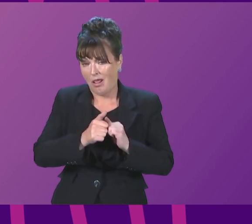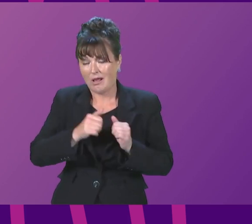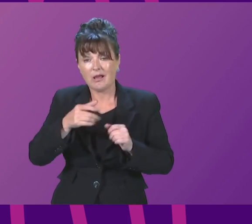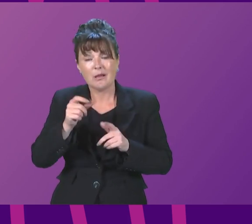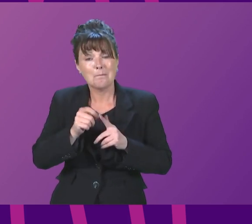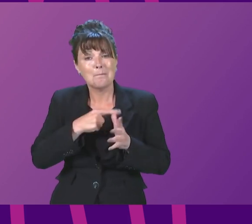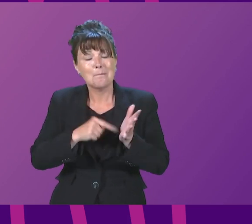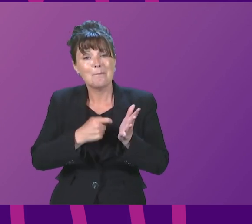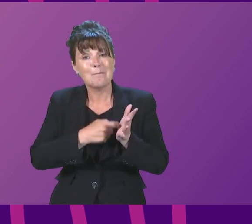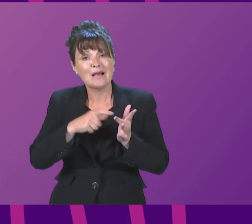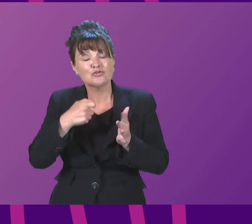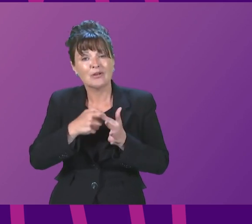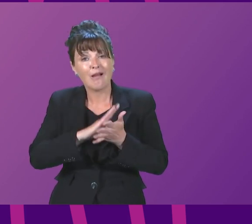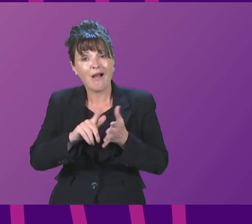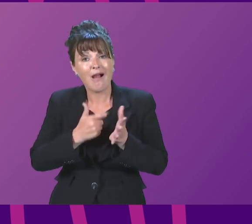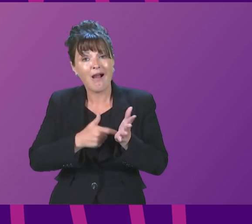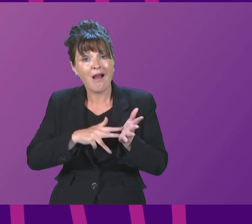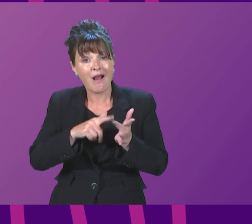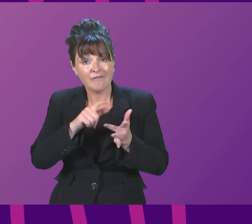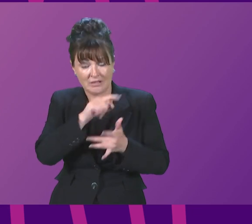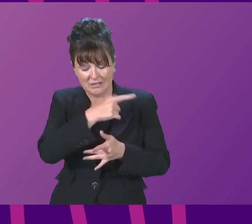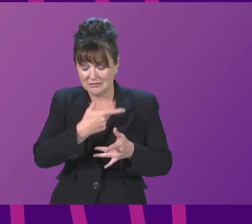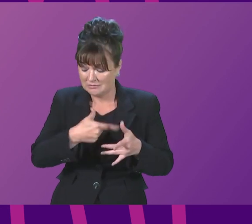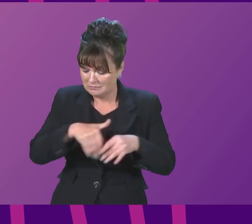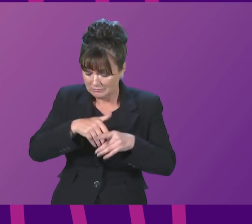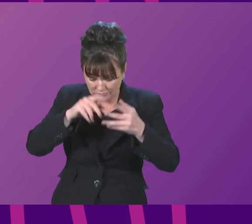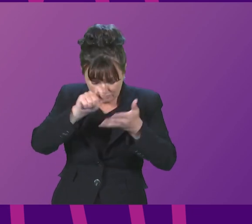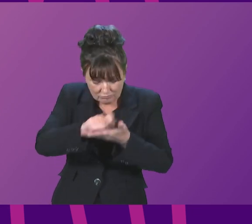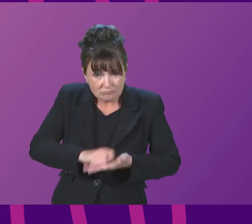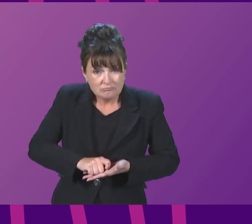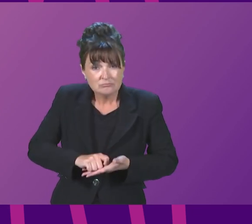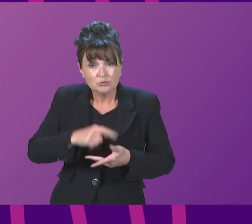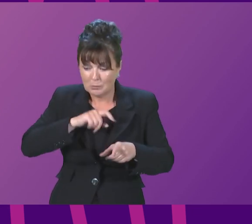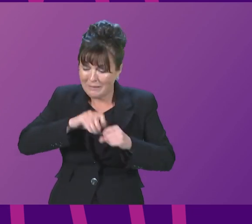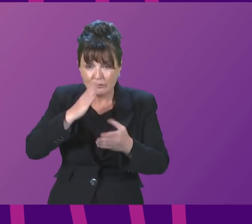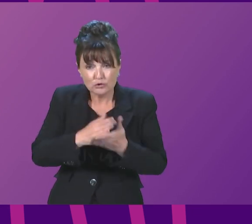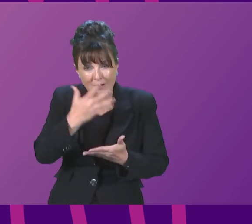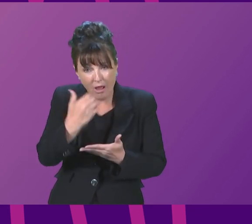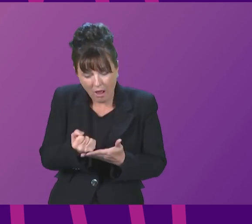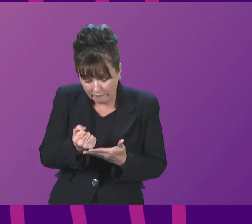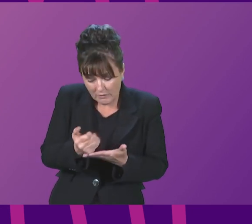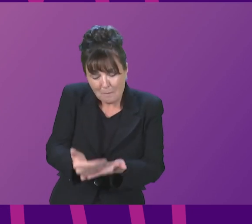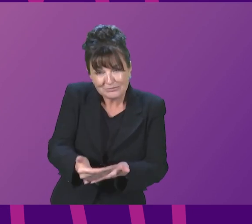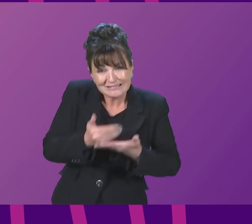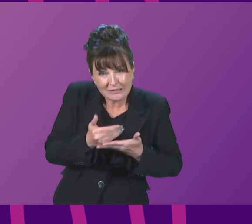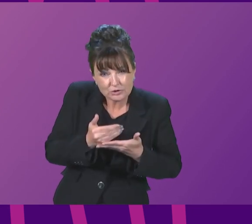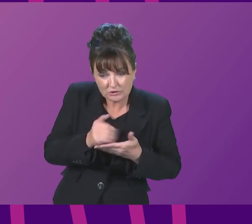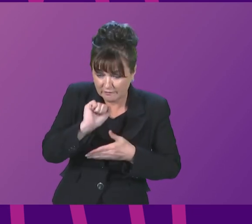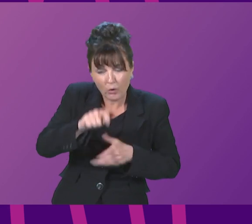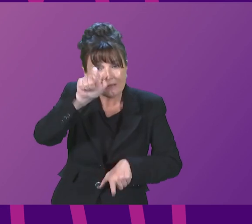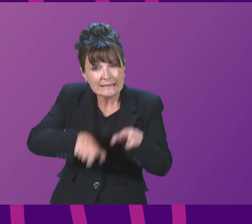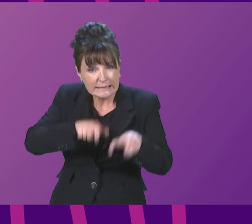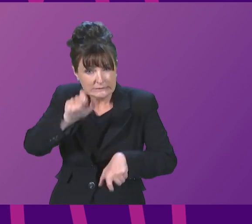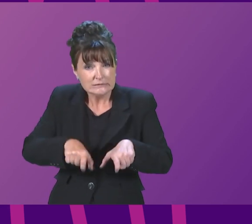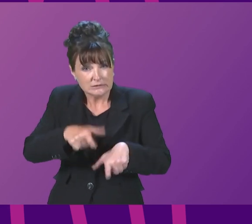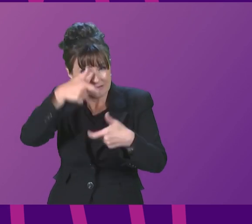value of political cooperation in developing detailed workable and robust protections for tenants First Minister Yes I